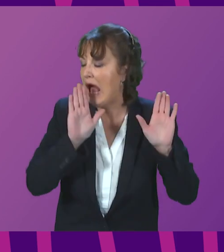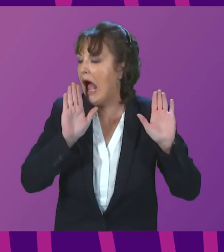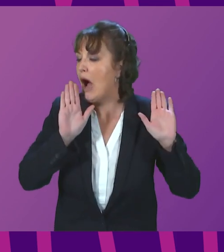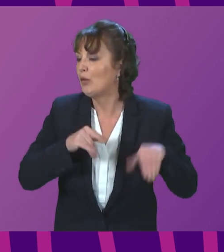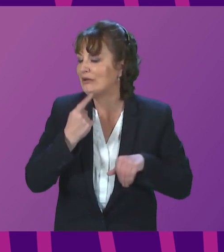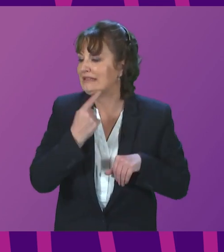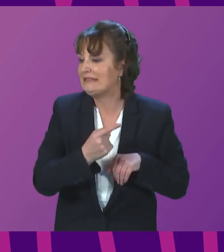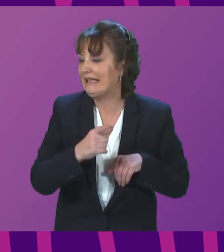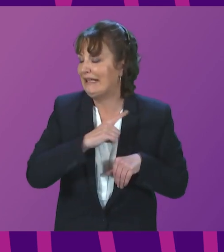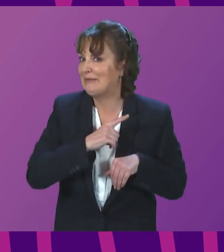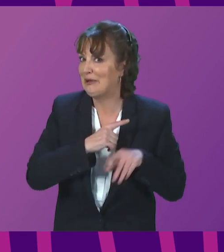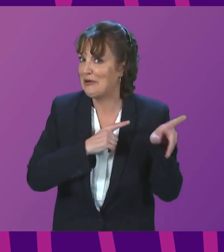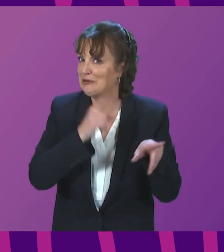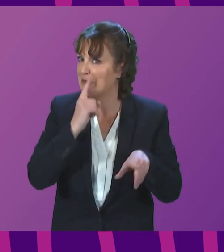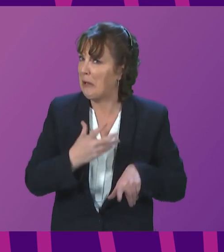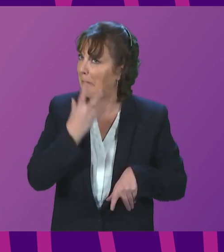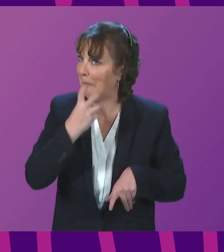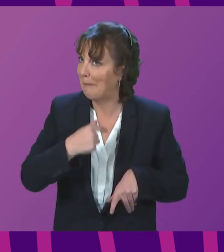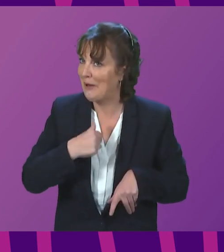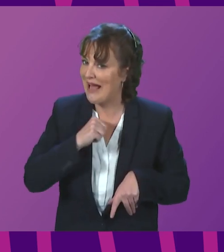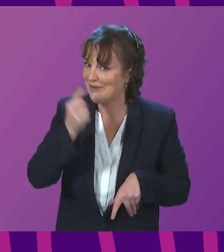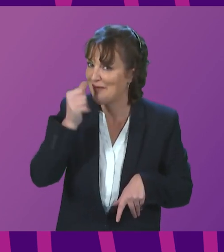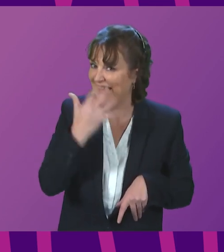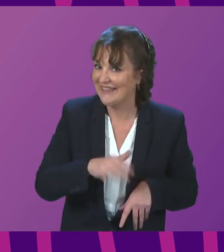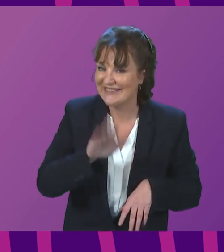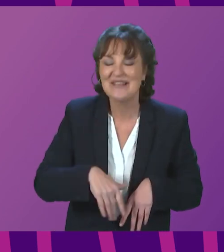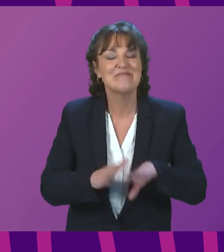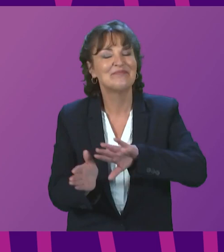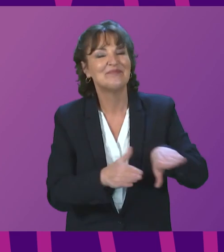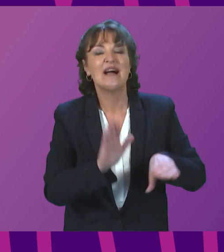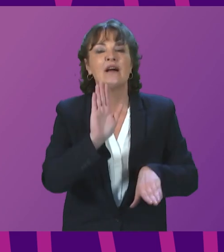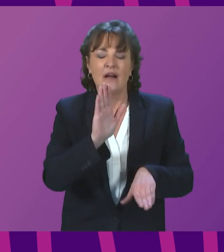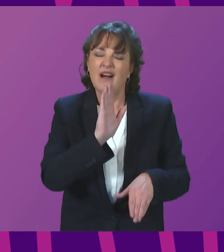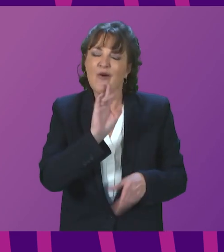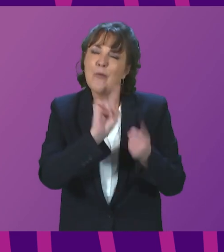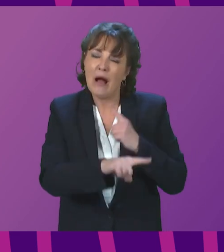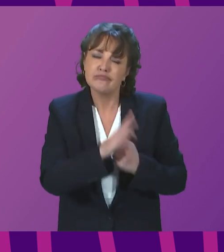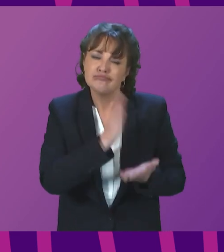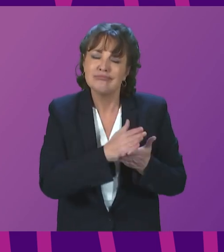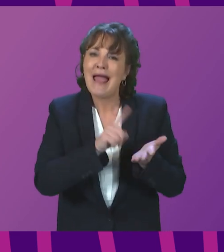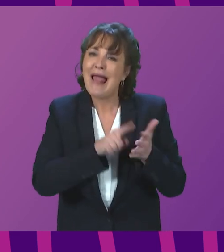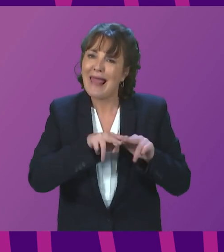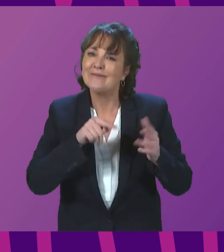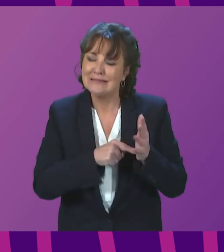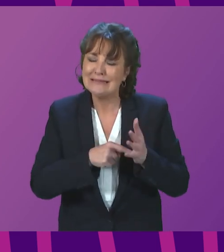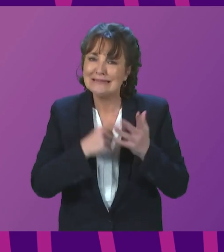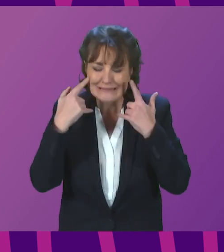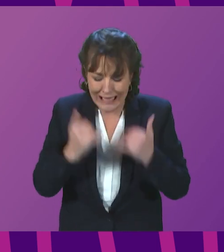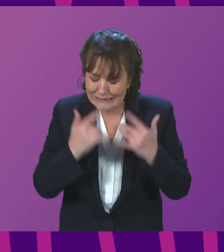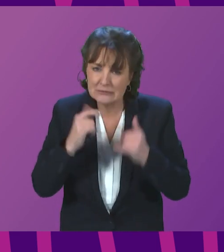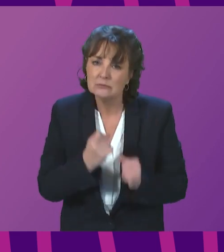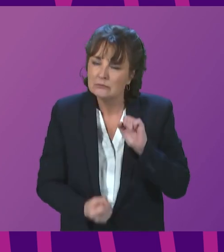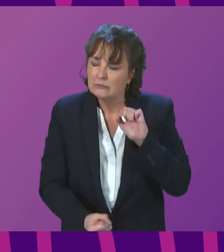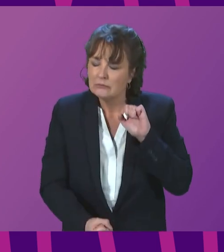on the side of caution on that front. In terms of testing, it's an important issue. We are, as I said out in the chamber a couple of weeks ago, we're